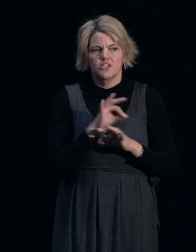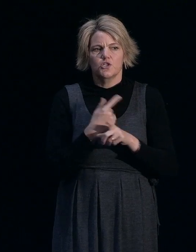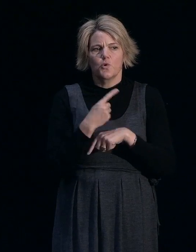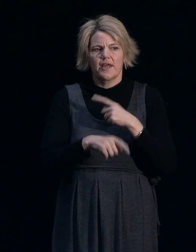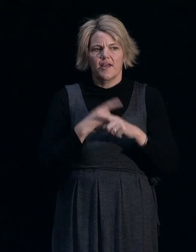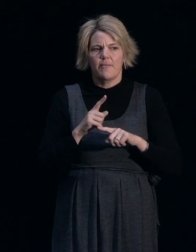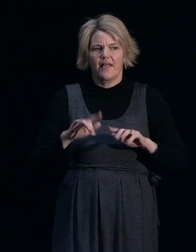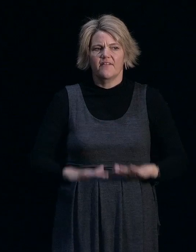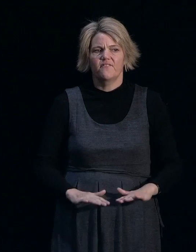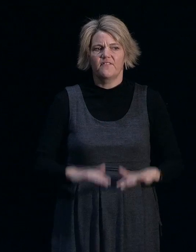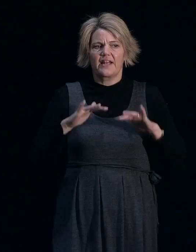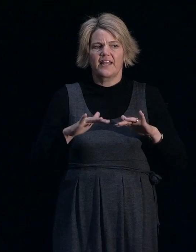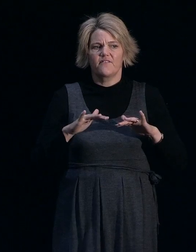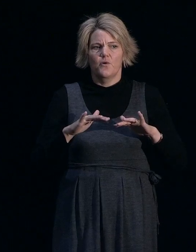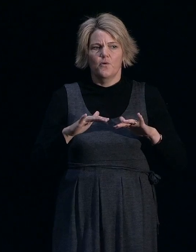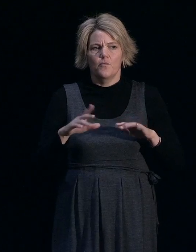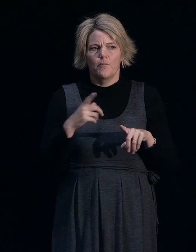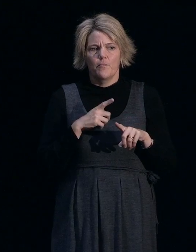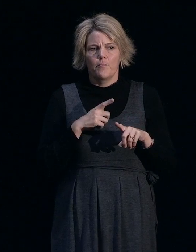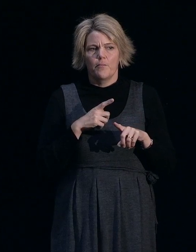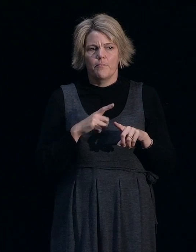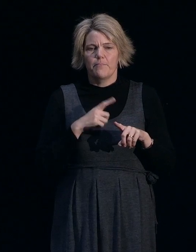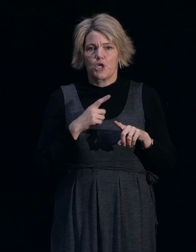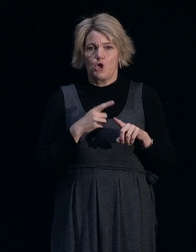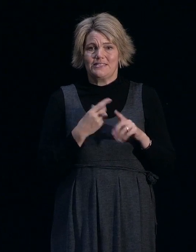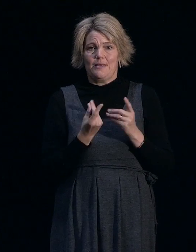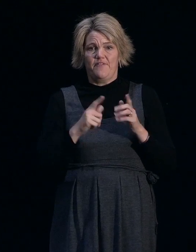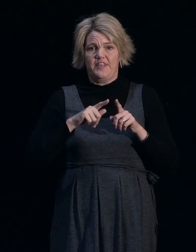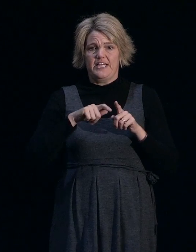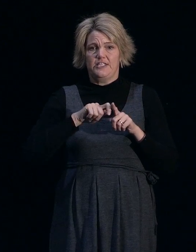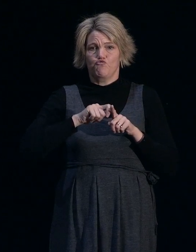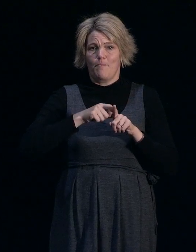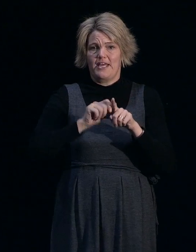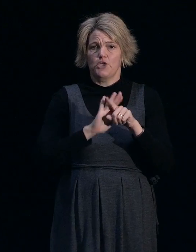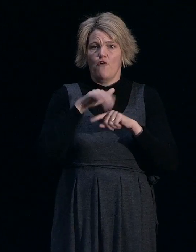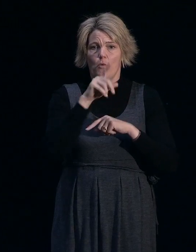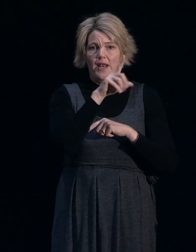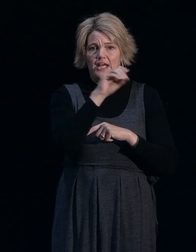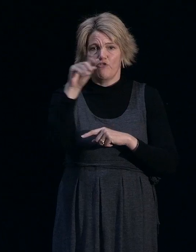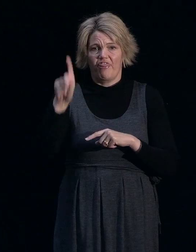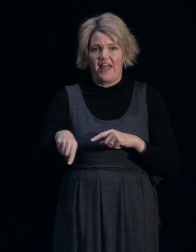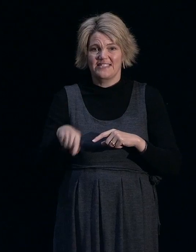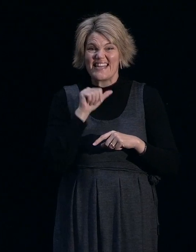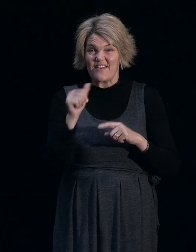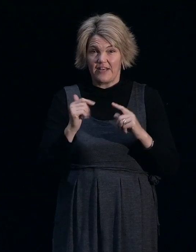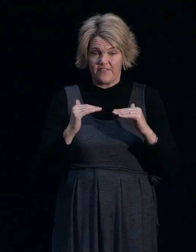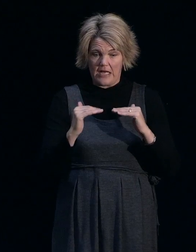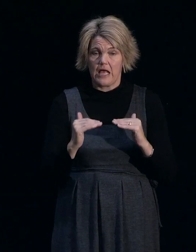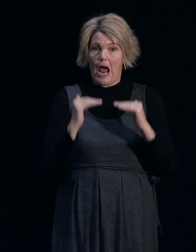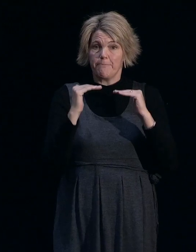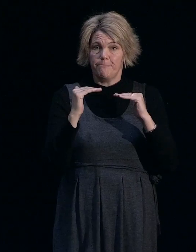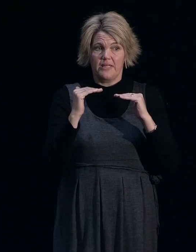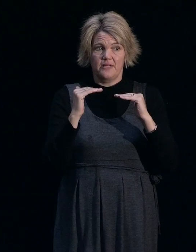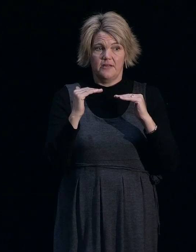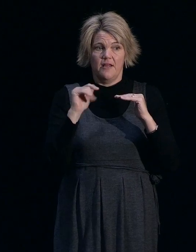So that's, that's the concern. These major repairs of over 100,000, even if a house is re-leveled, it may be re-leveled to